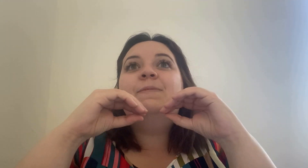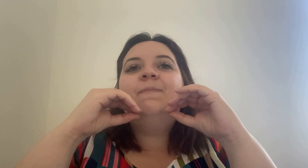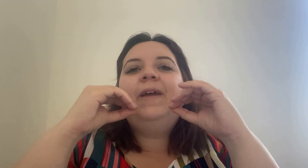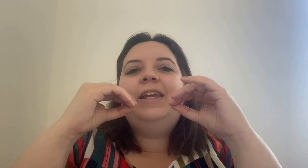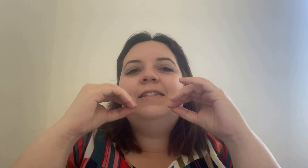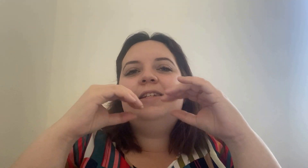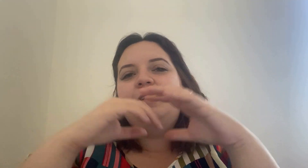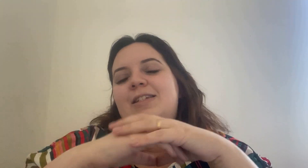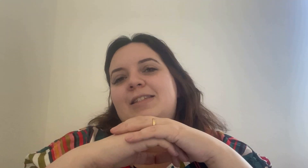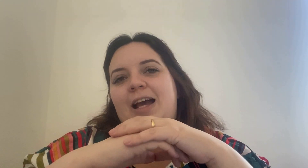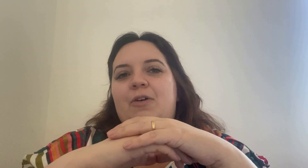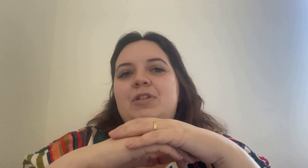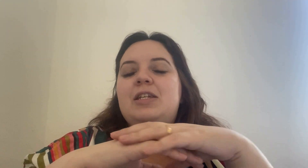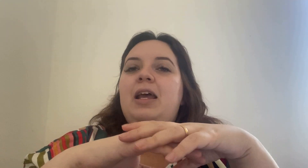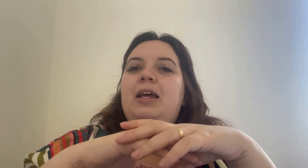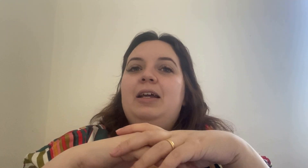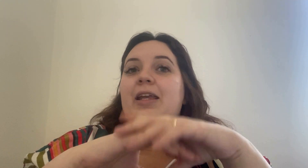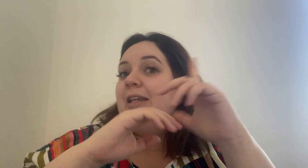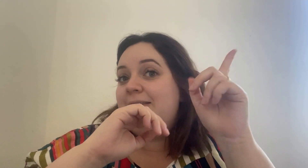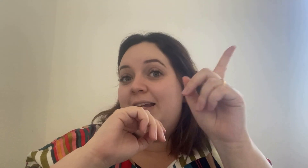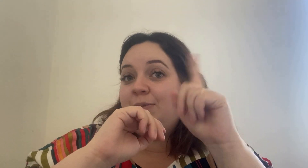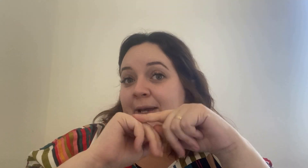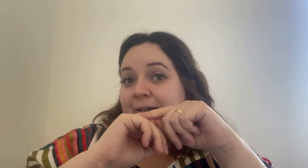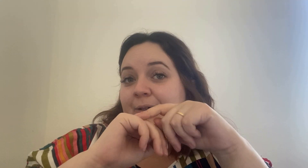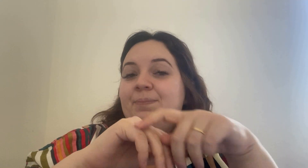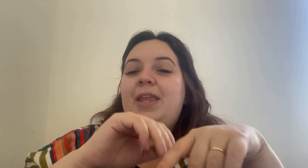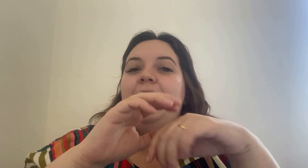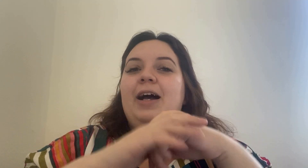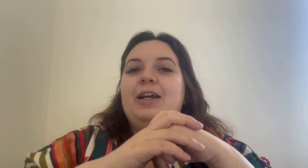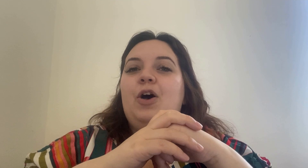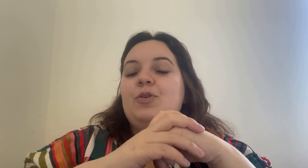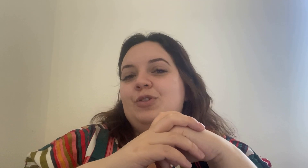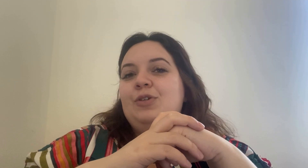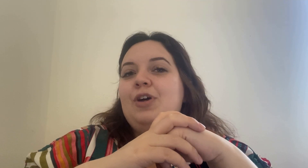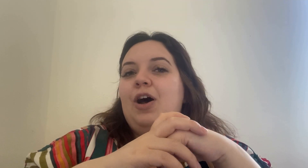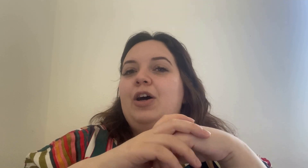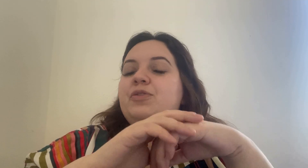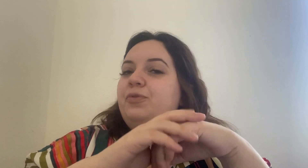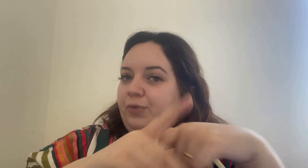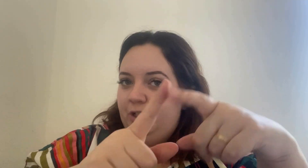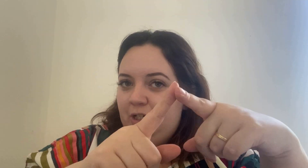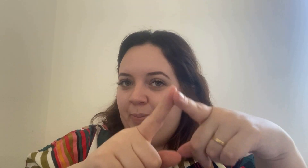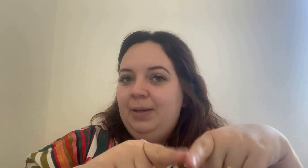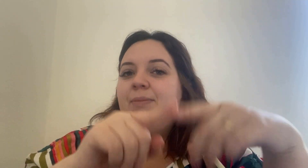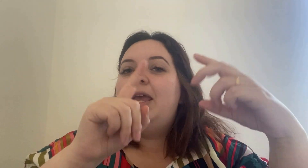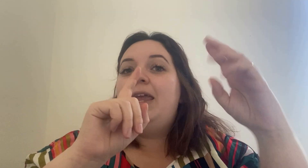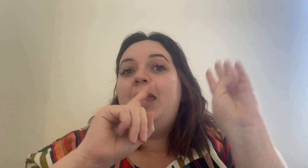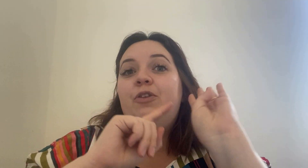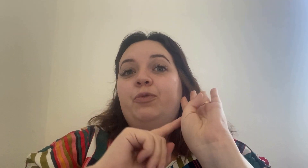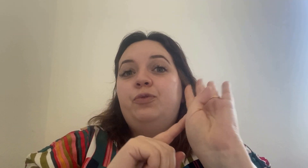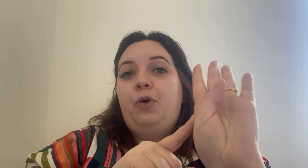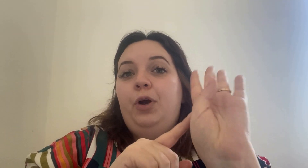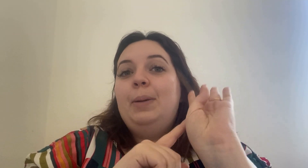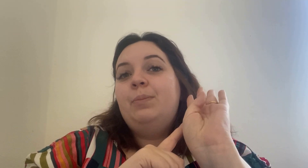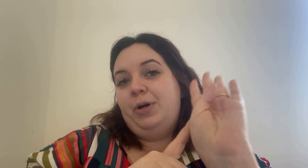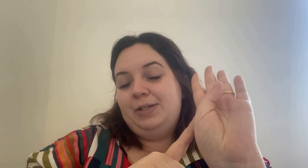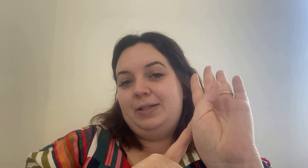amazing discount and it gets better i also got free shipping and four bonuses